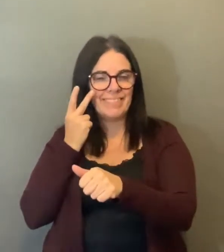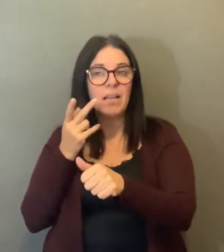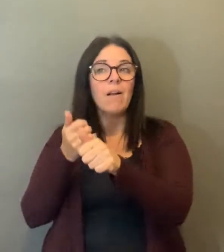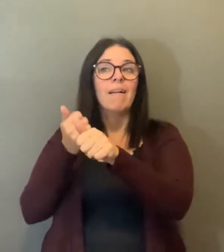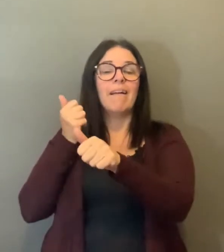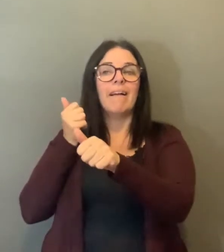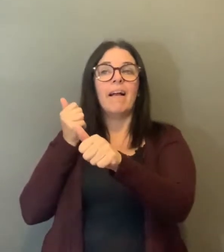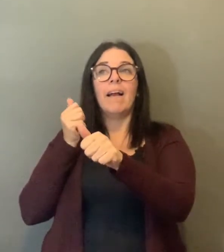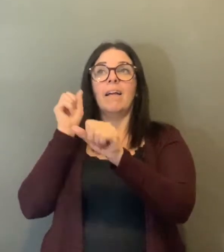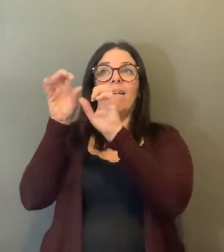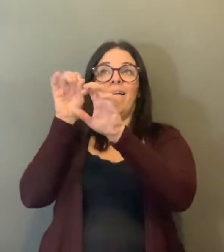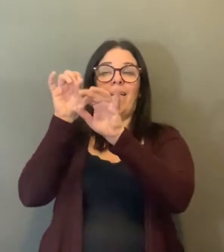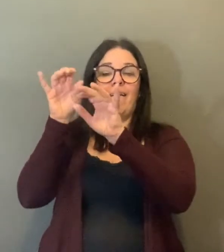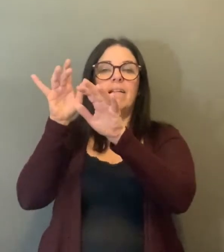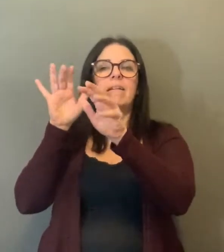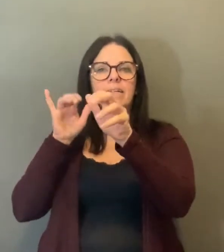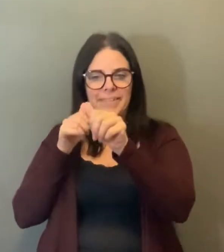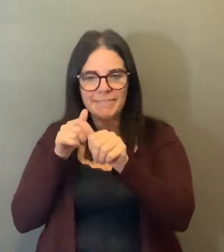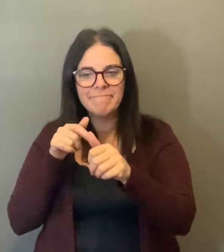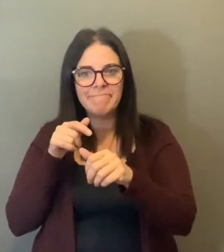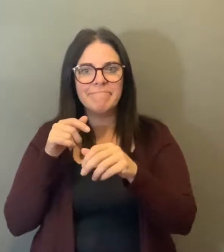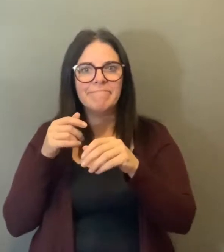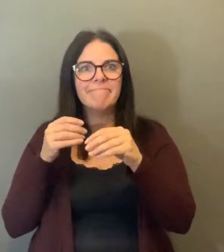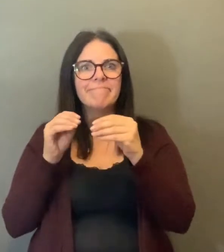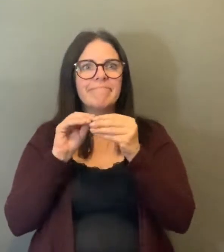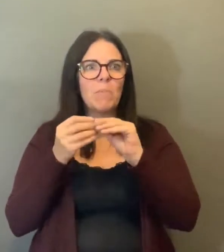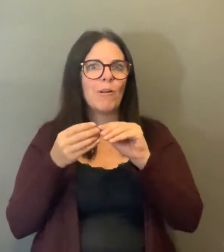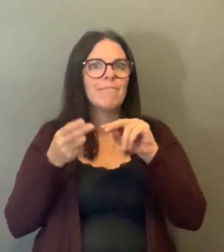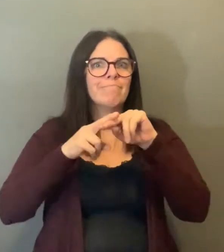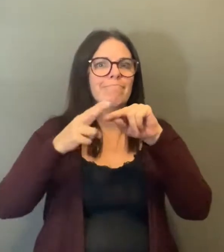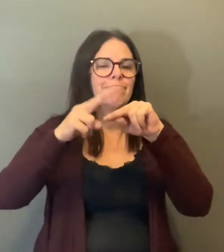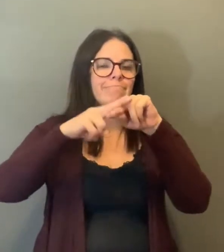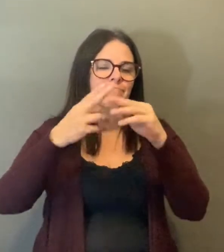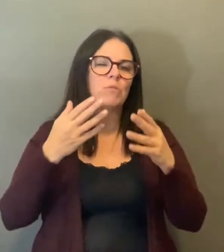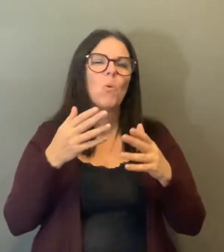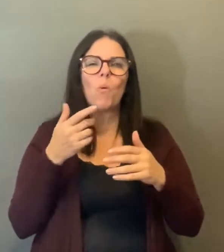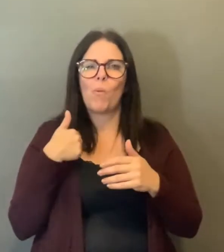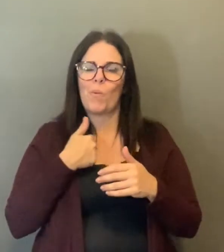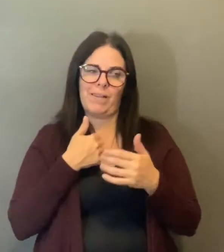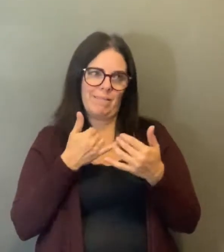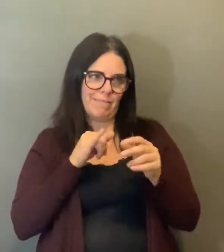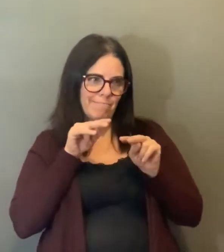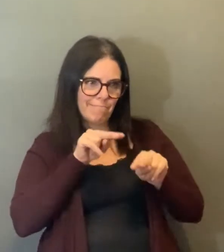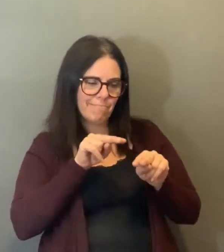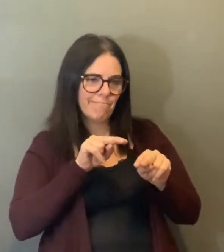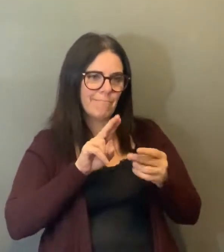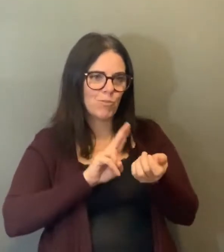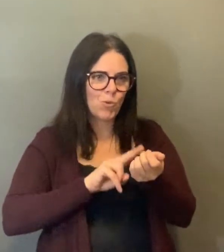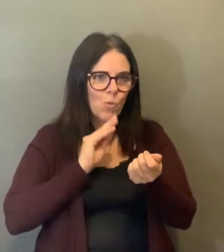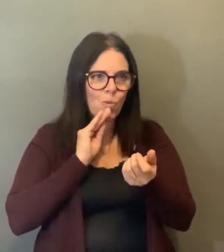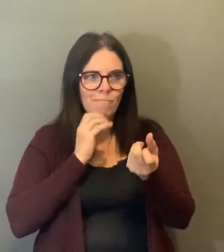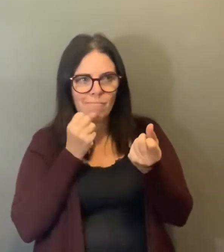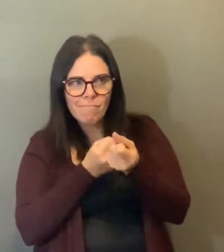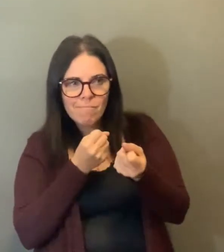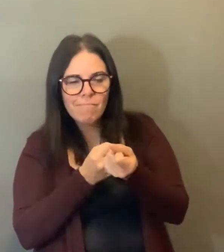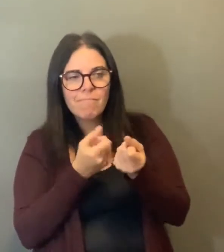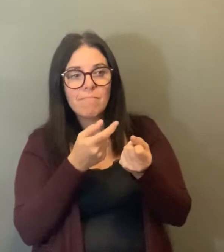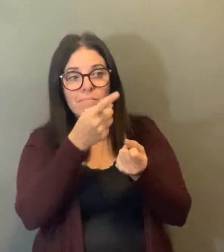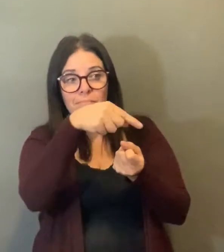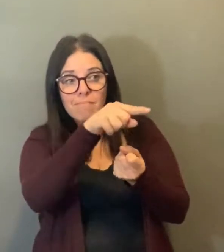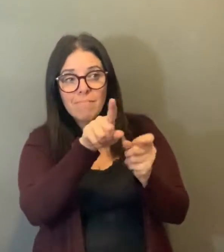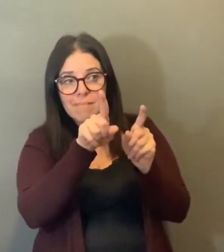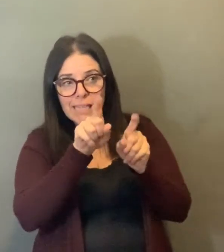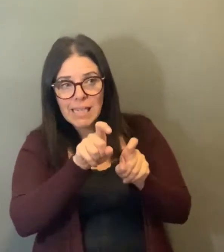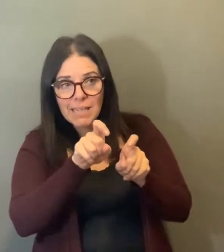more positive, and that's what we have seen even with some of the delays as well. It is concerning, but we